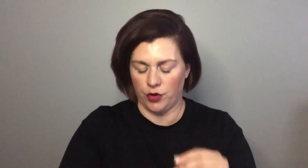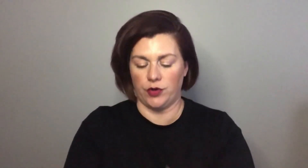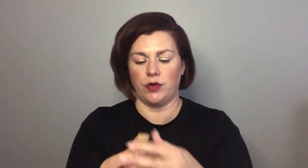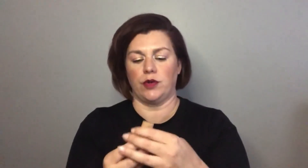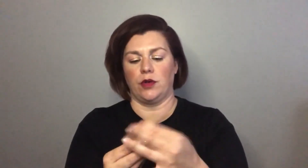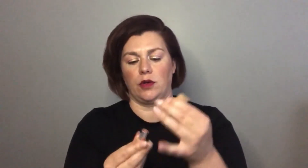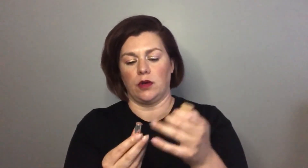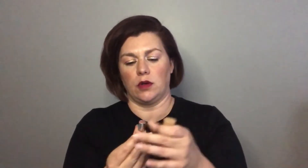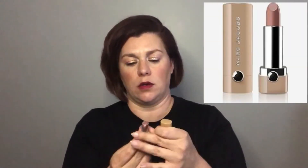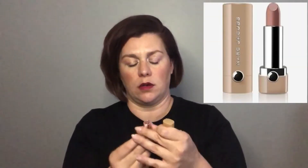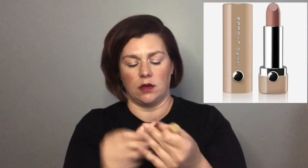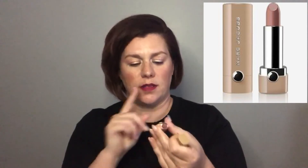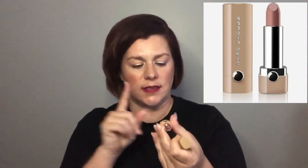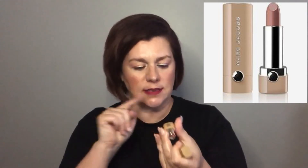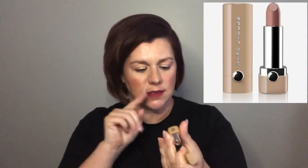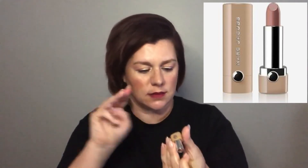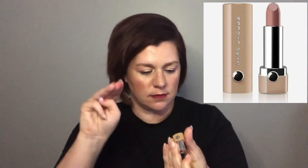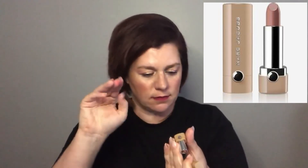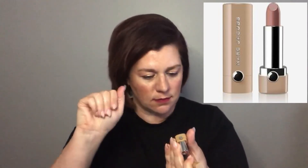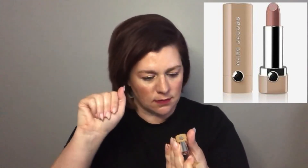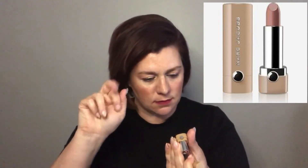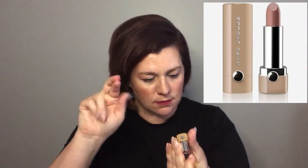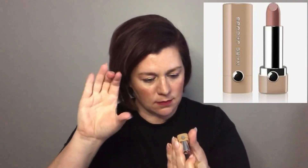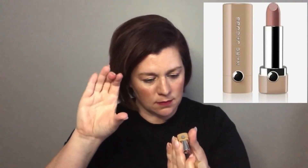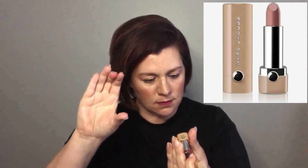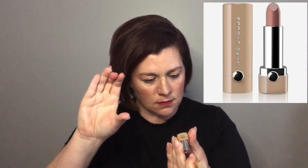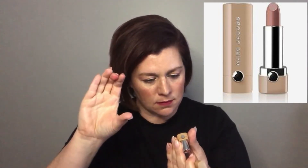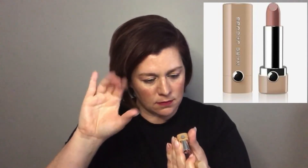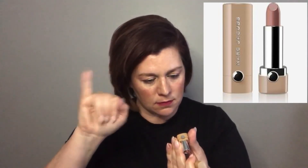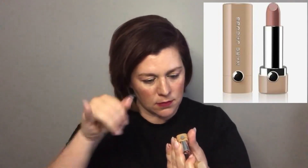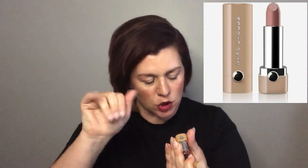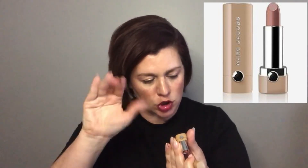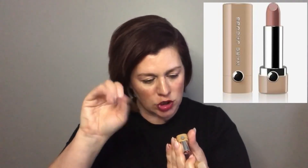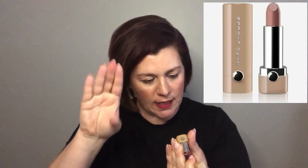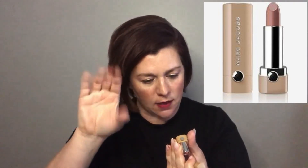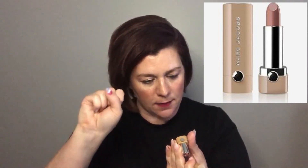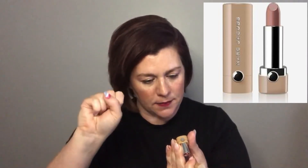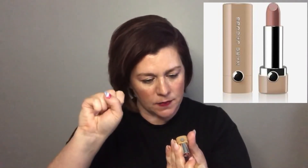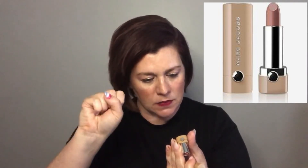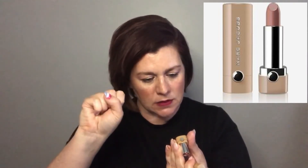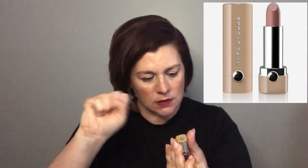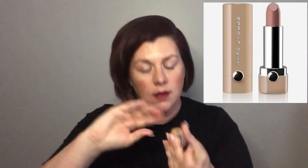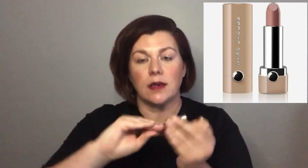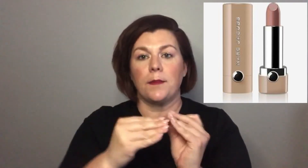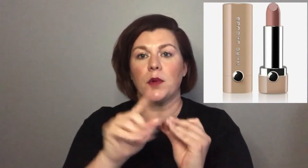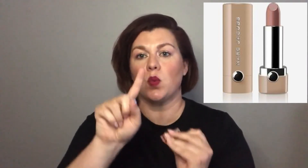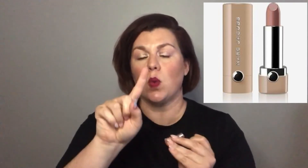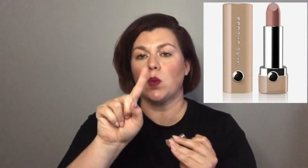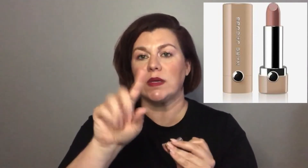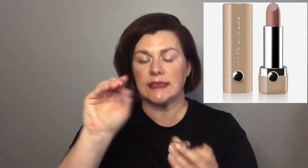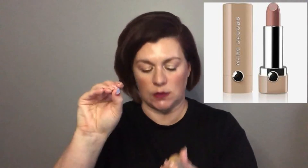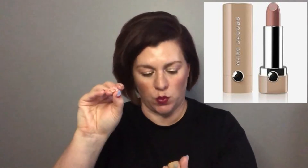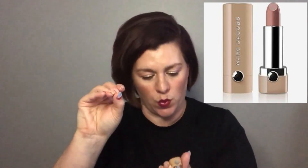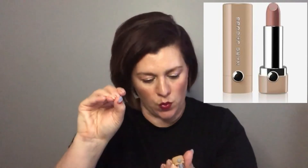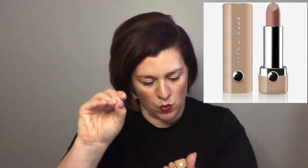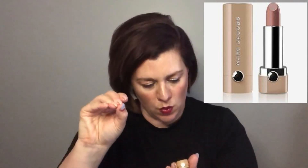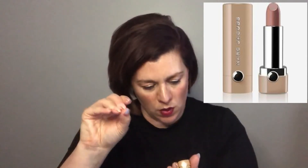lipsticks and this is one that I want to use more this is from Marc Jacobs and this is number one one